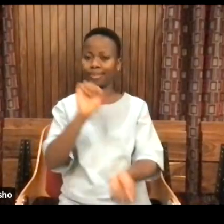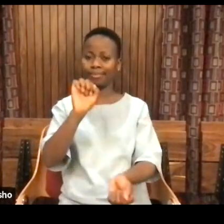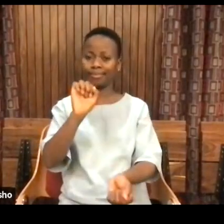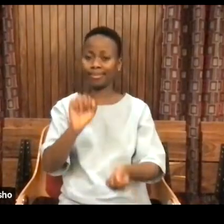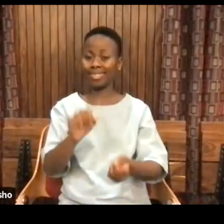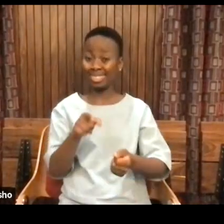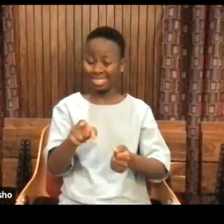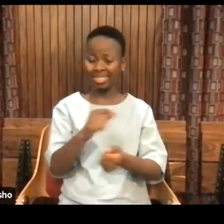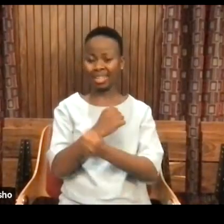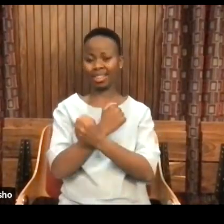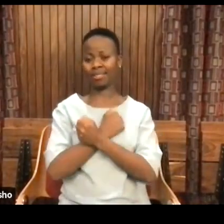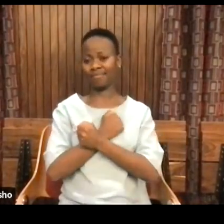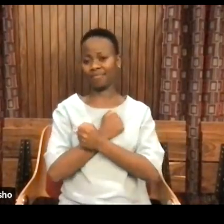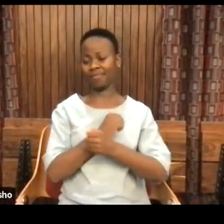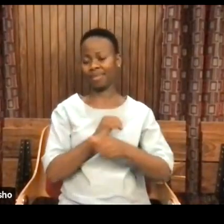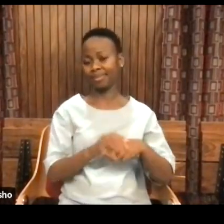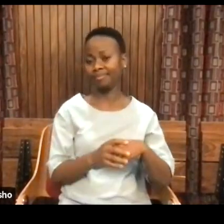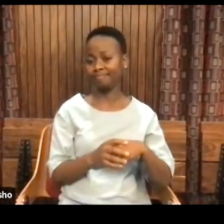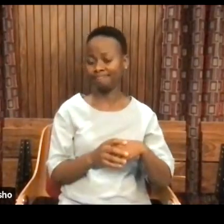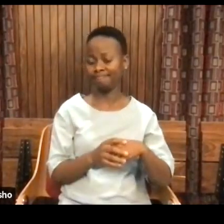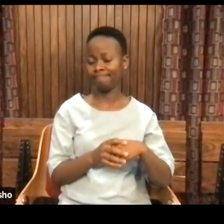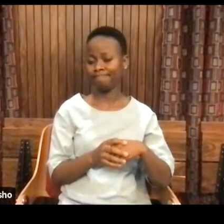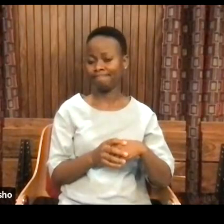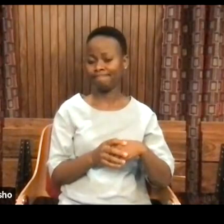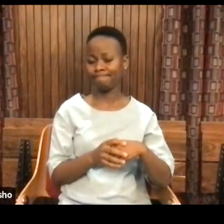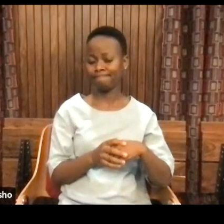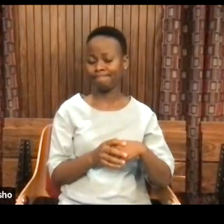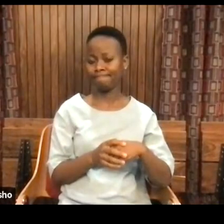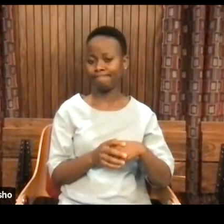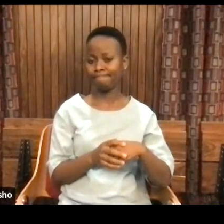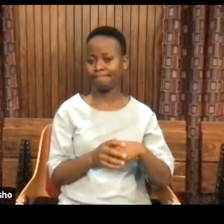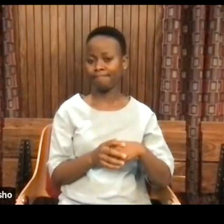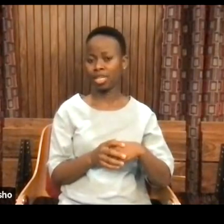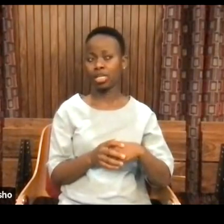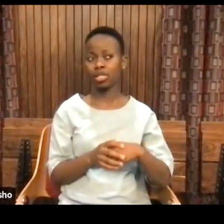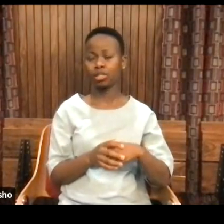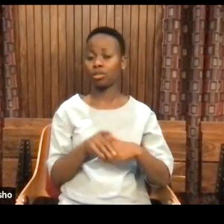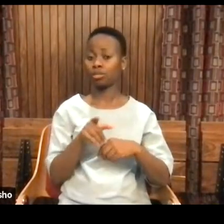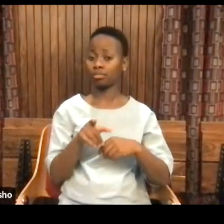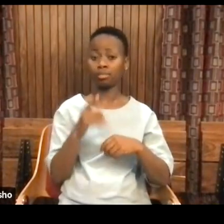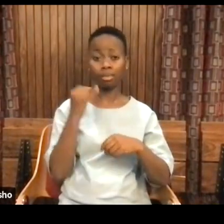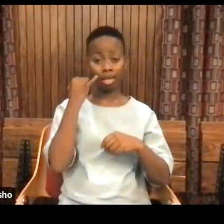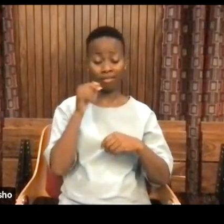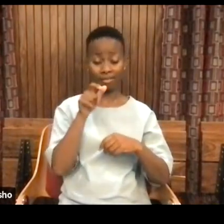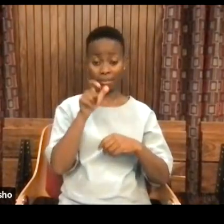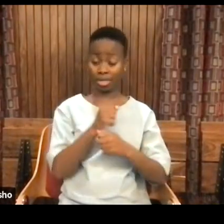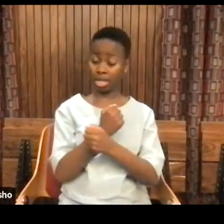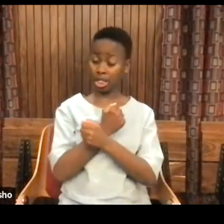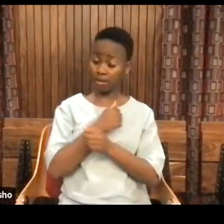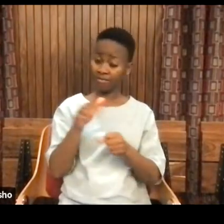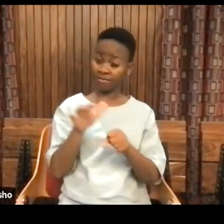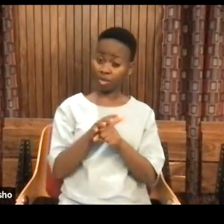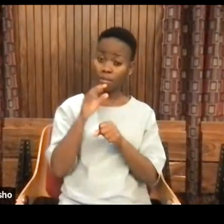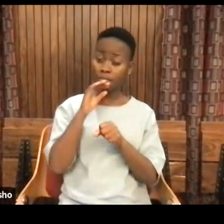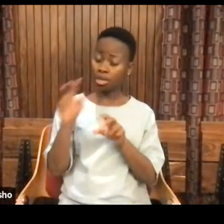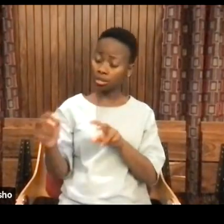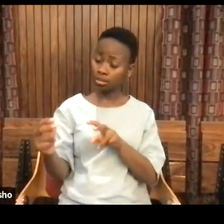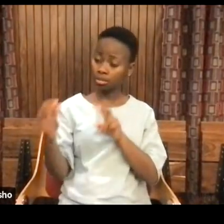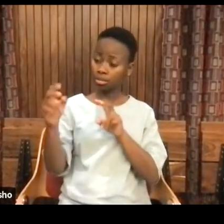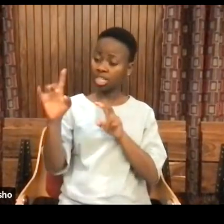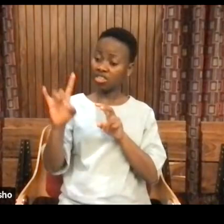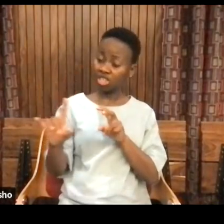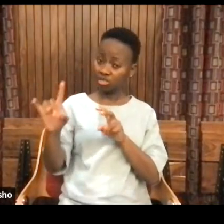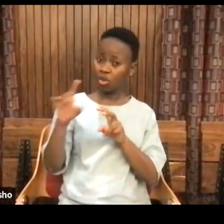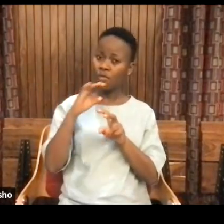That is a situation in which if Victor looked at the creature and realized its independent existence, he should have